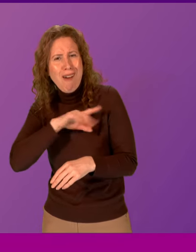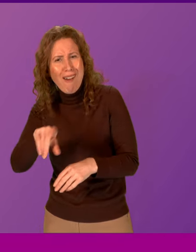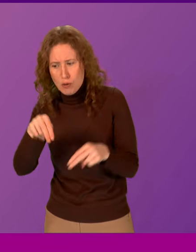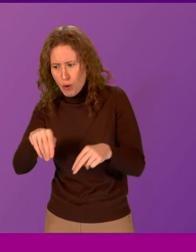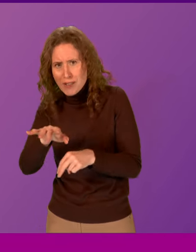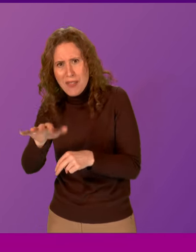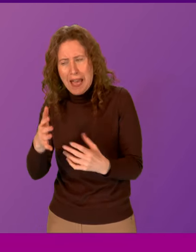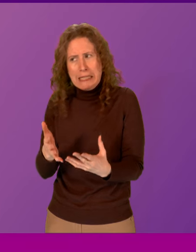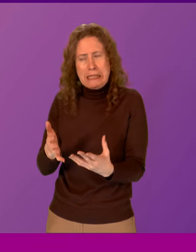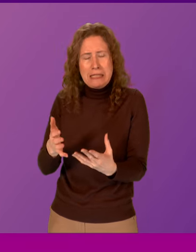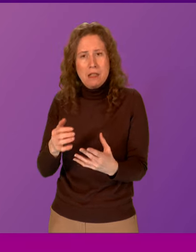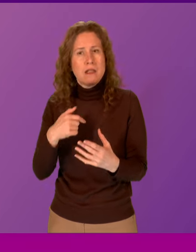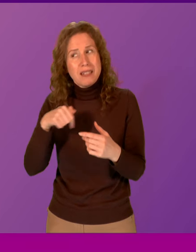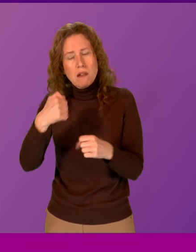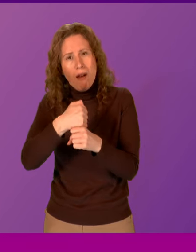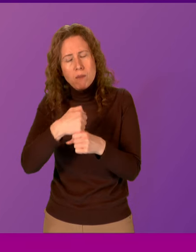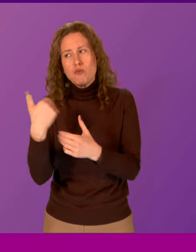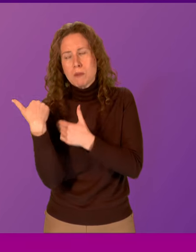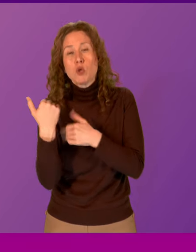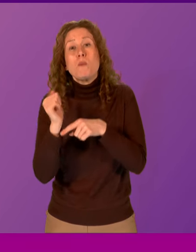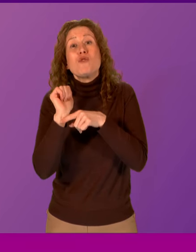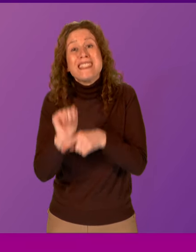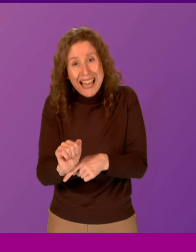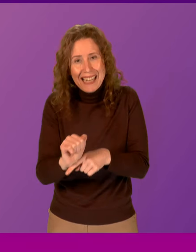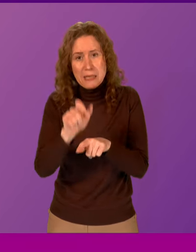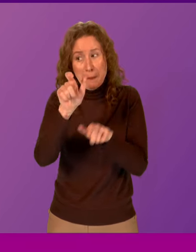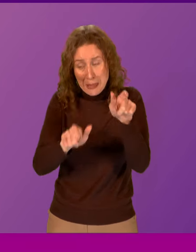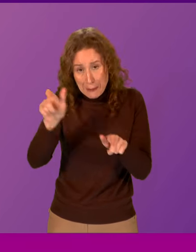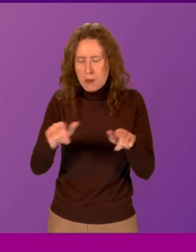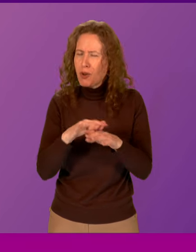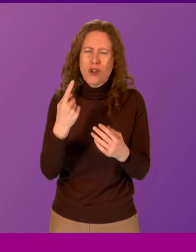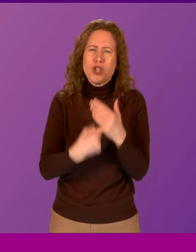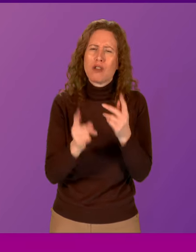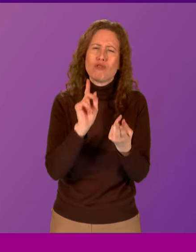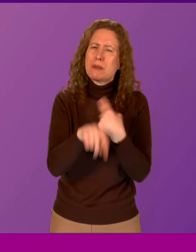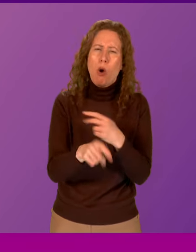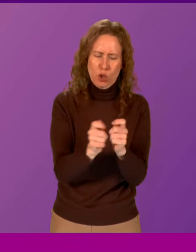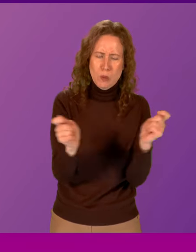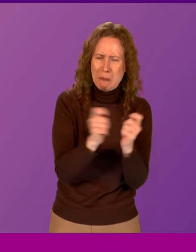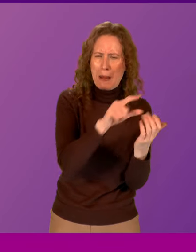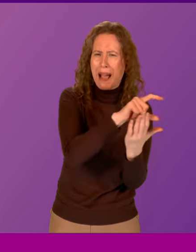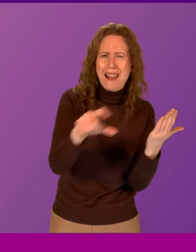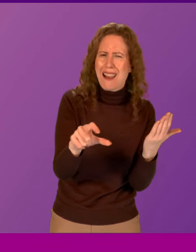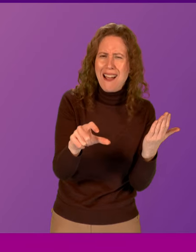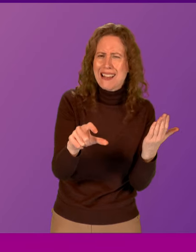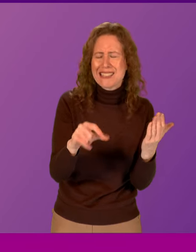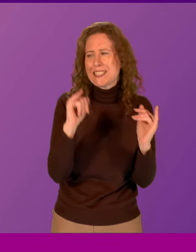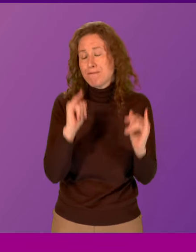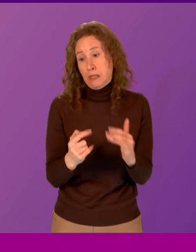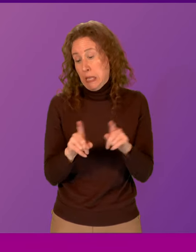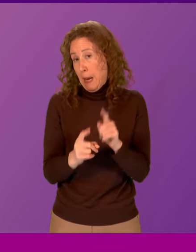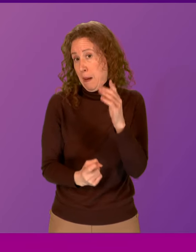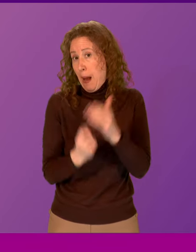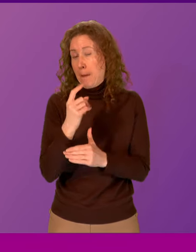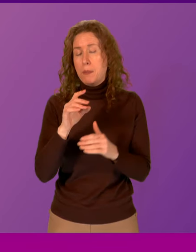responsibility to protect people, not just respond to bad headlines. But too often, sadly, that is the case. We saw it with the infection